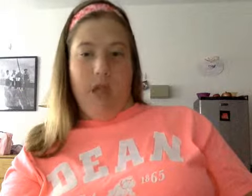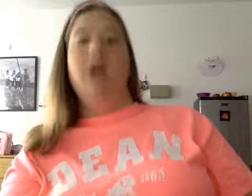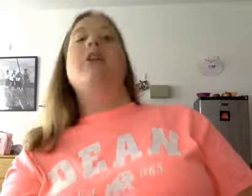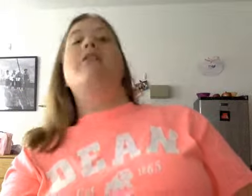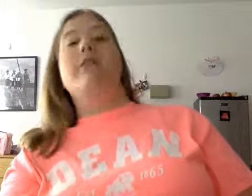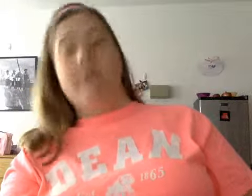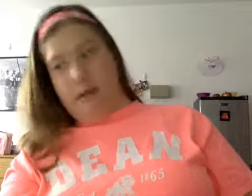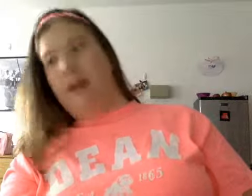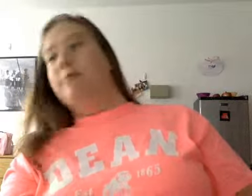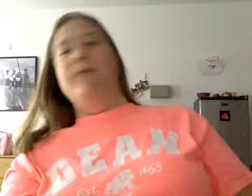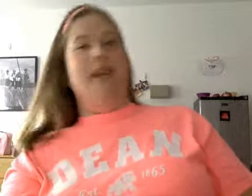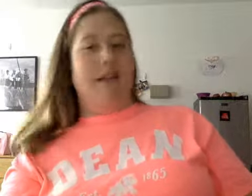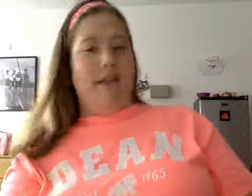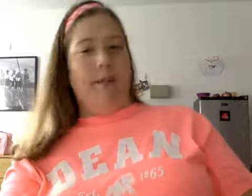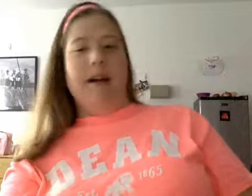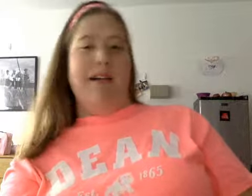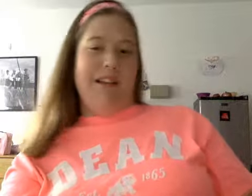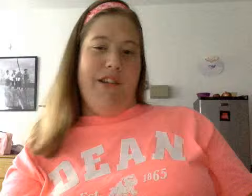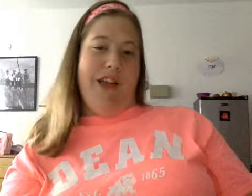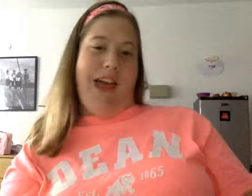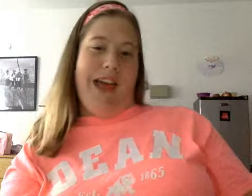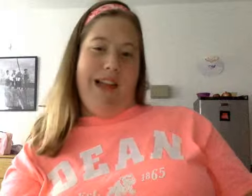so they have movie nights at my college and